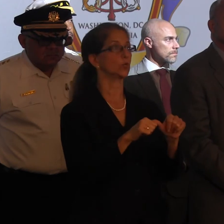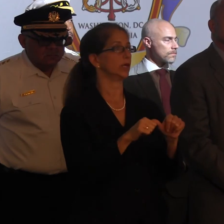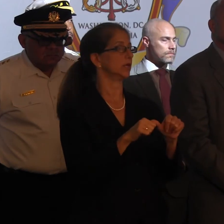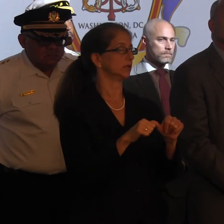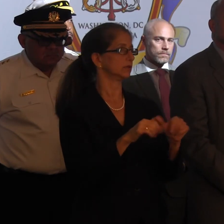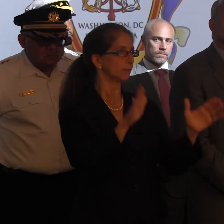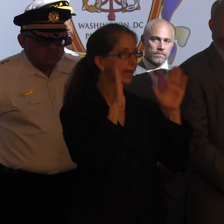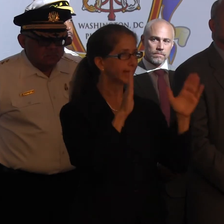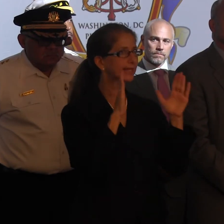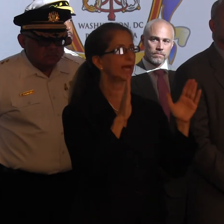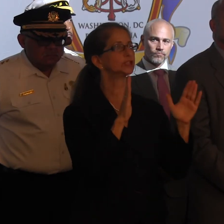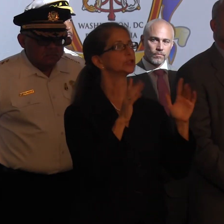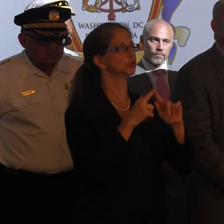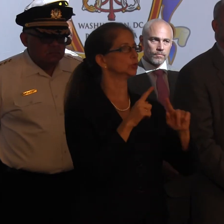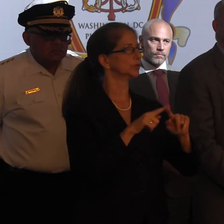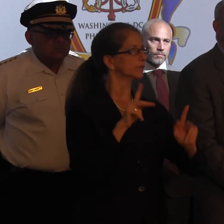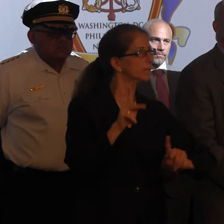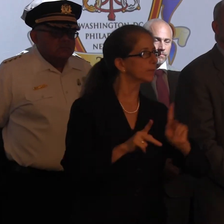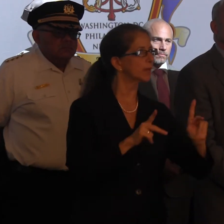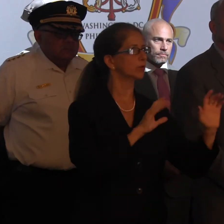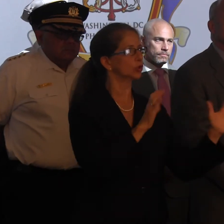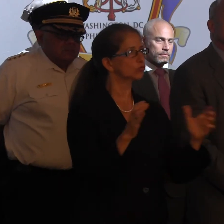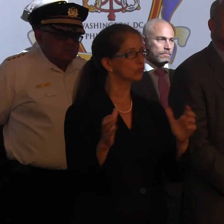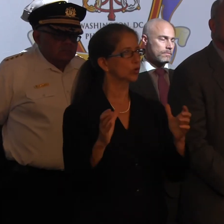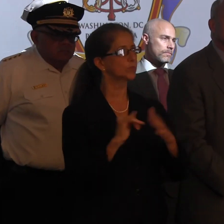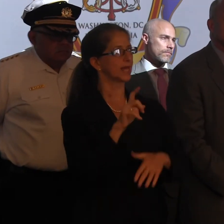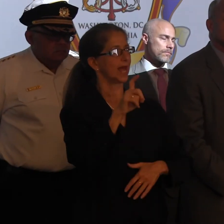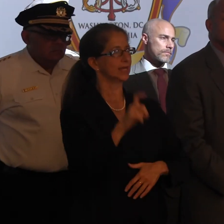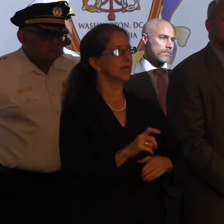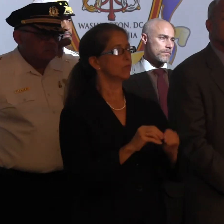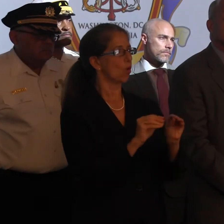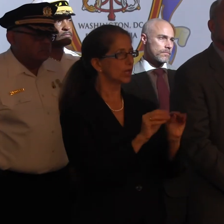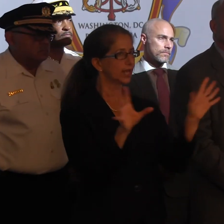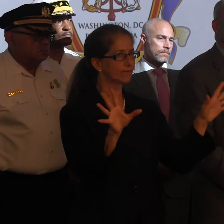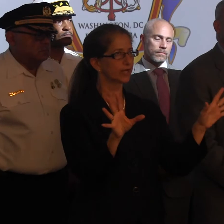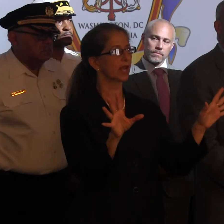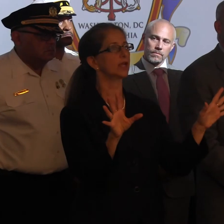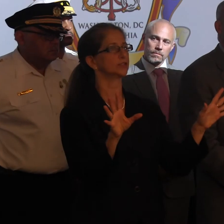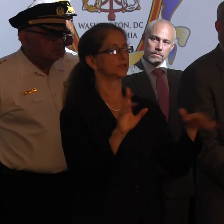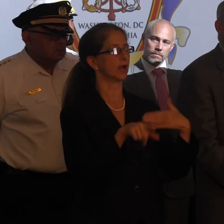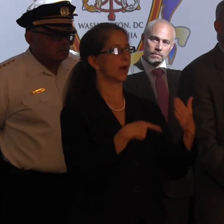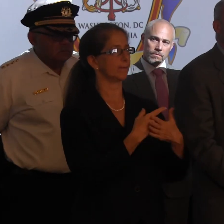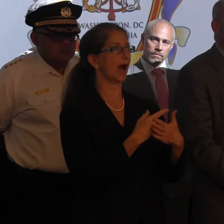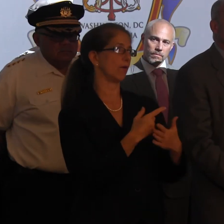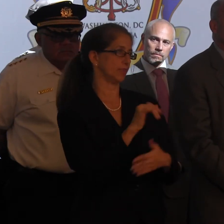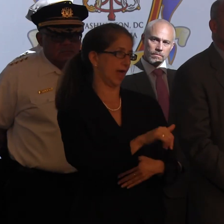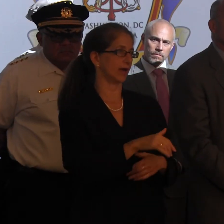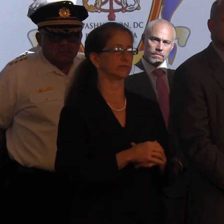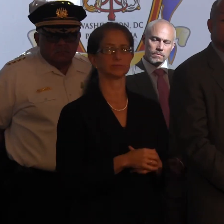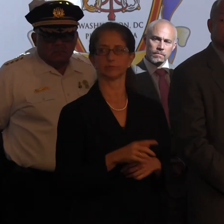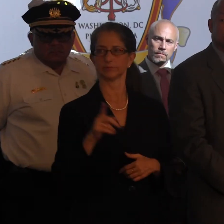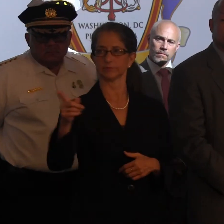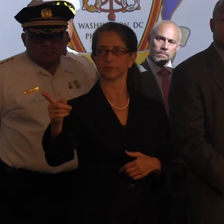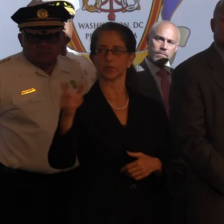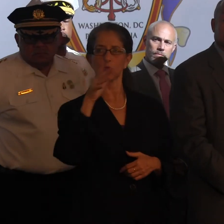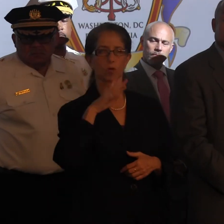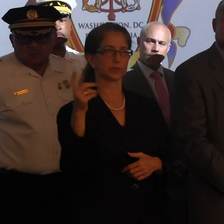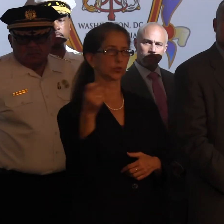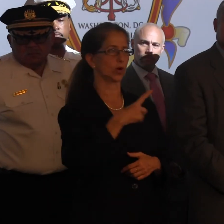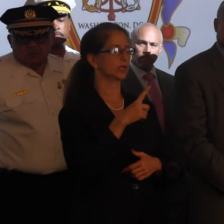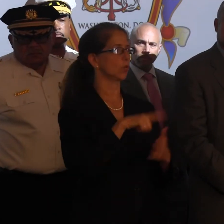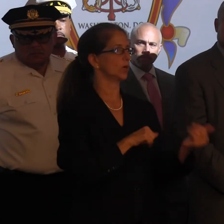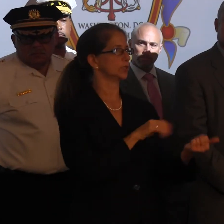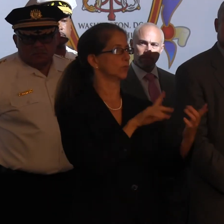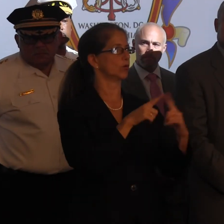individuals or groups that need some more clarification on those measures. What is the approach to